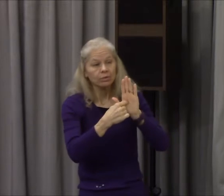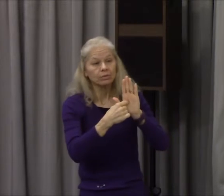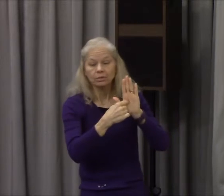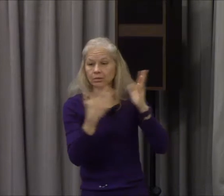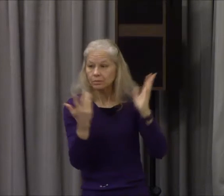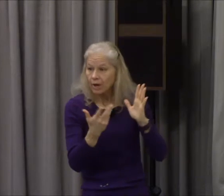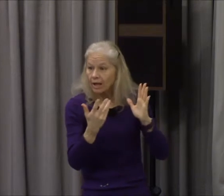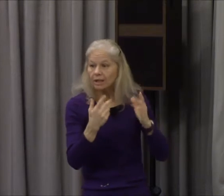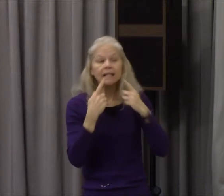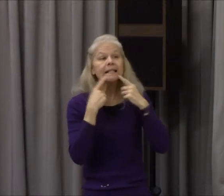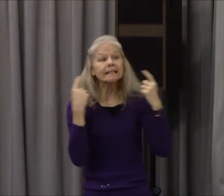Moses received the law